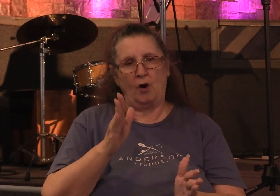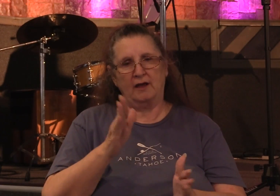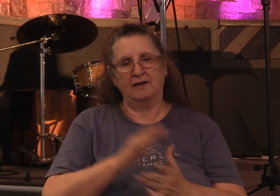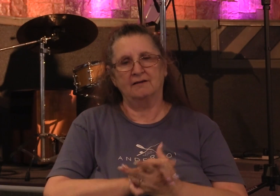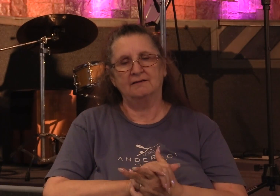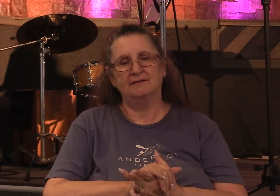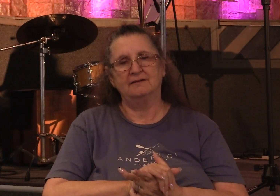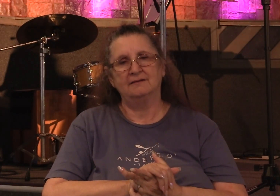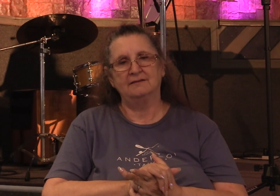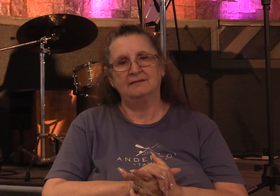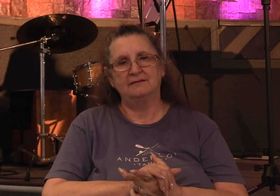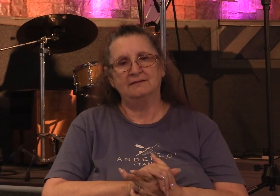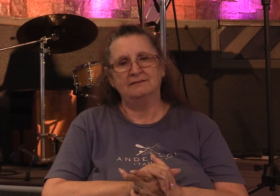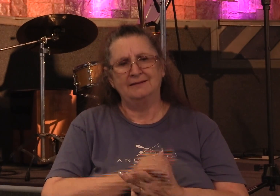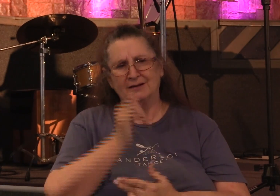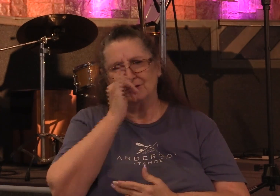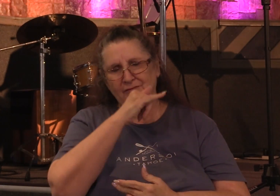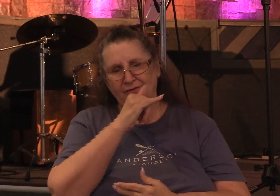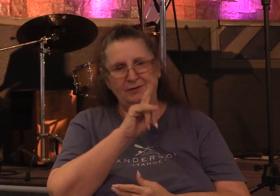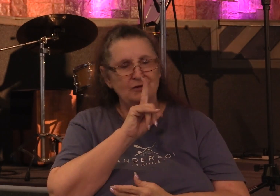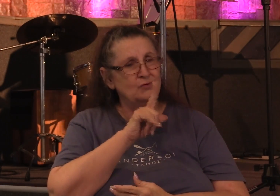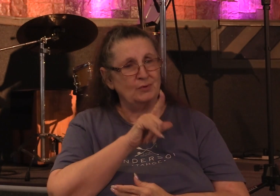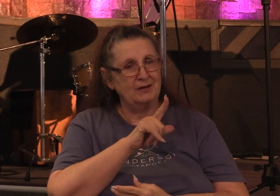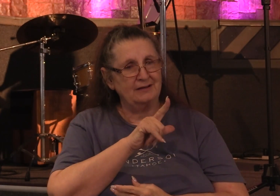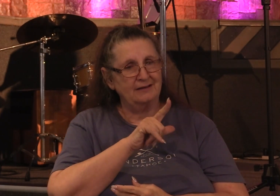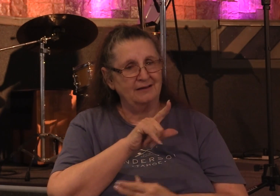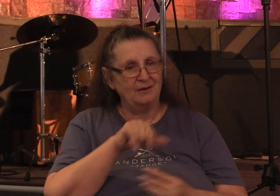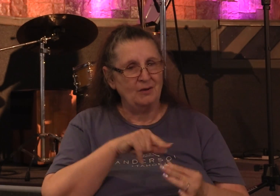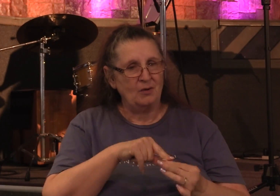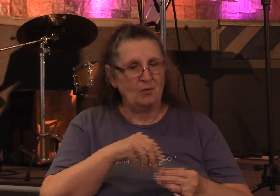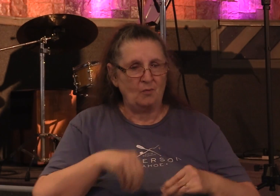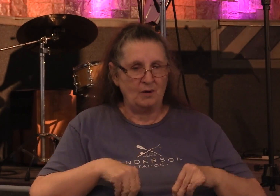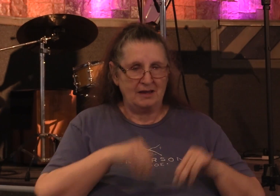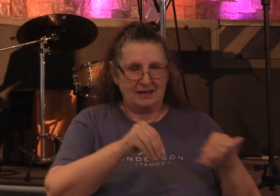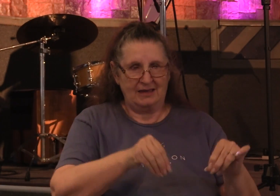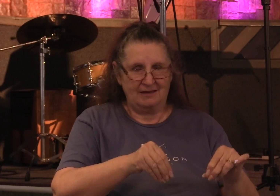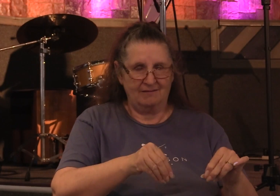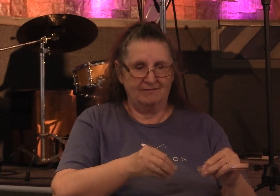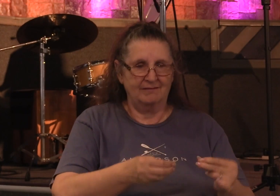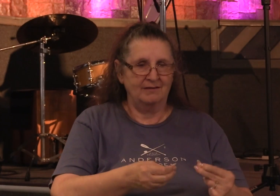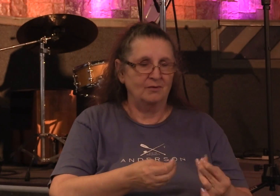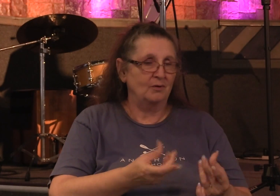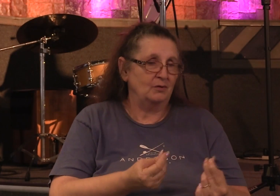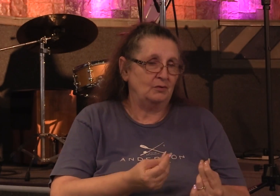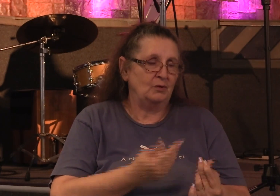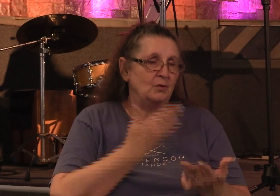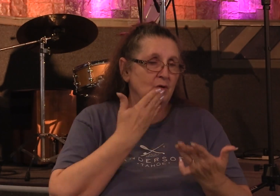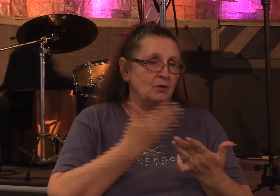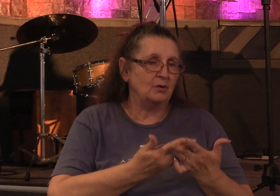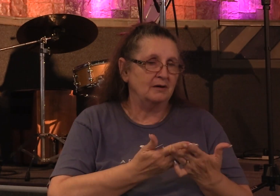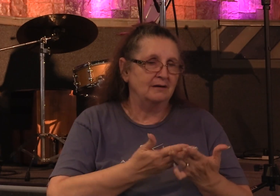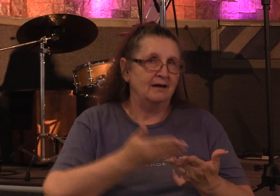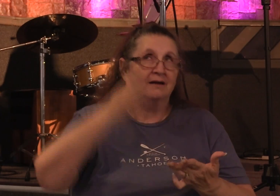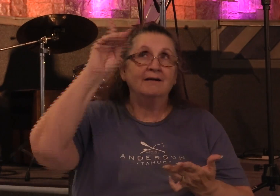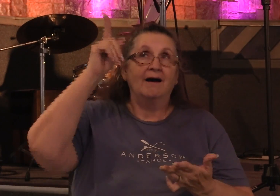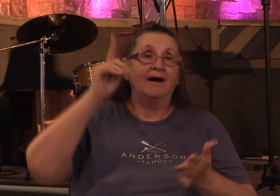which is foolish really because whenever we give or do a good deed it is God who glory belongs to